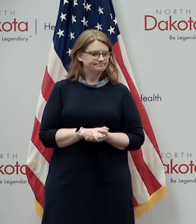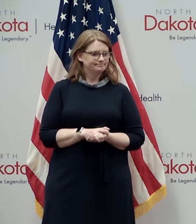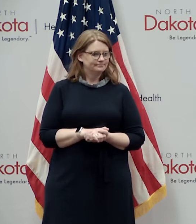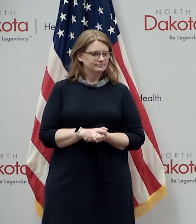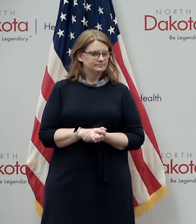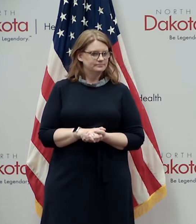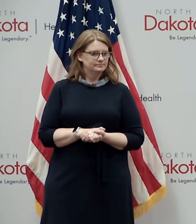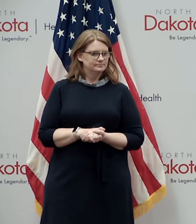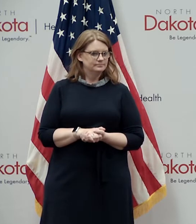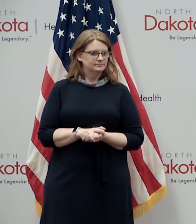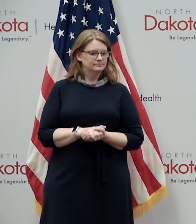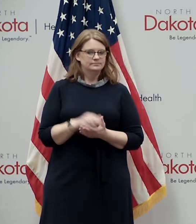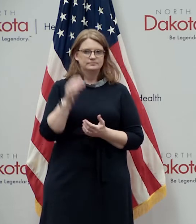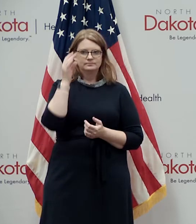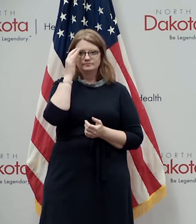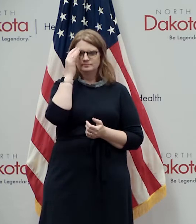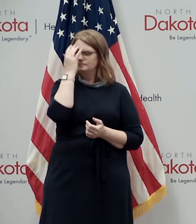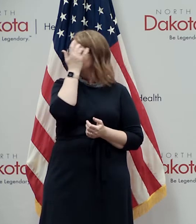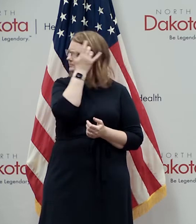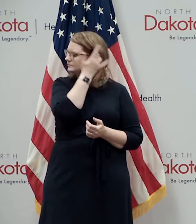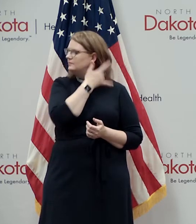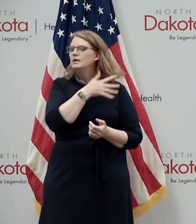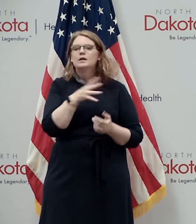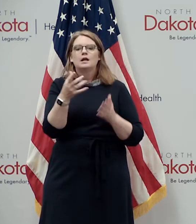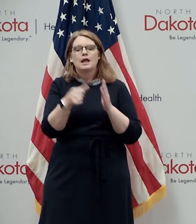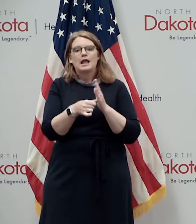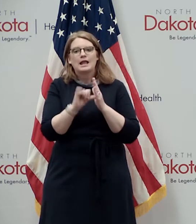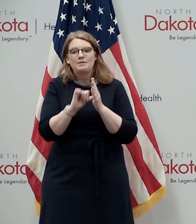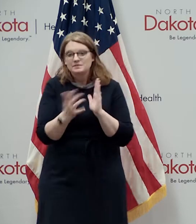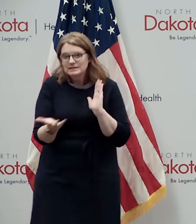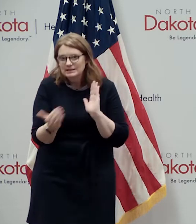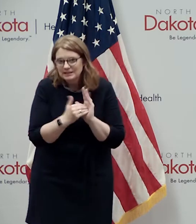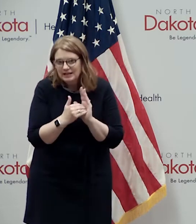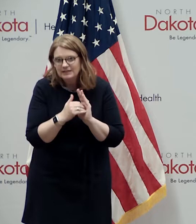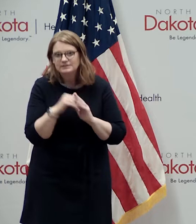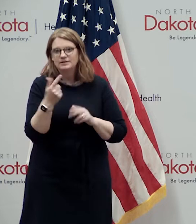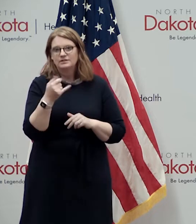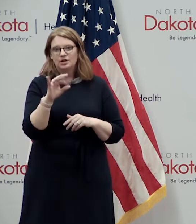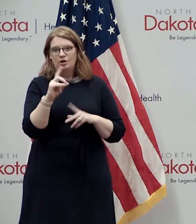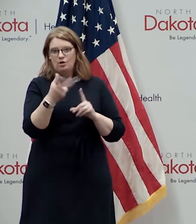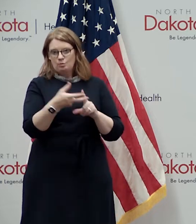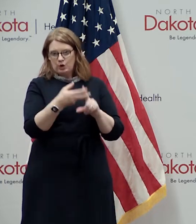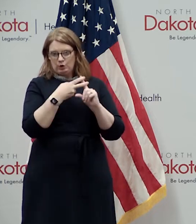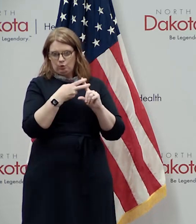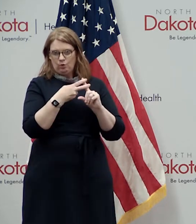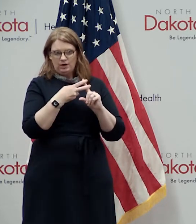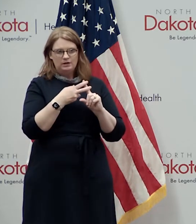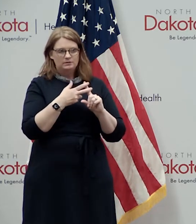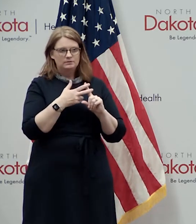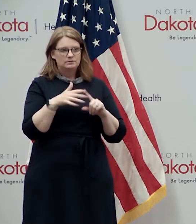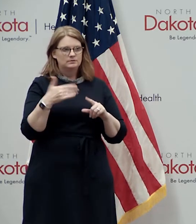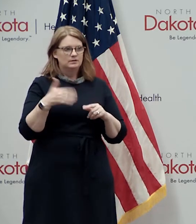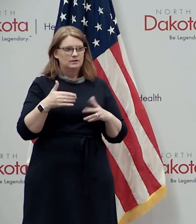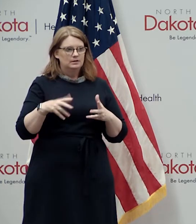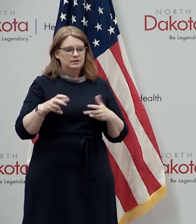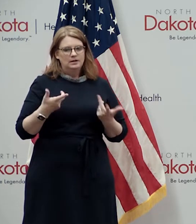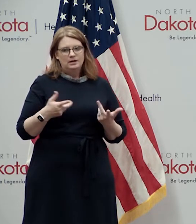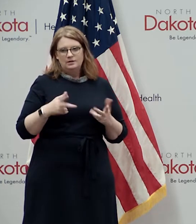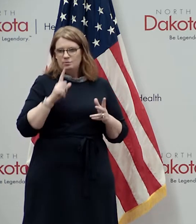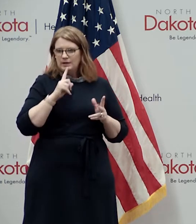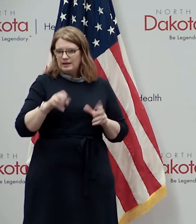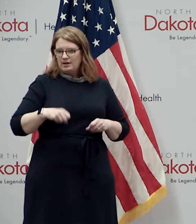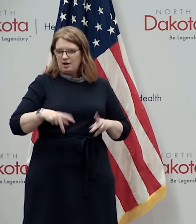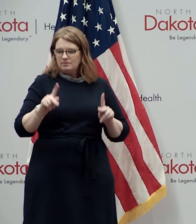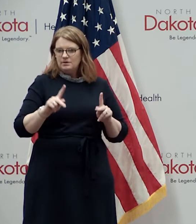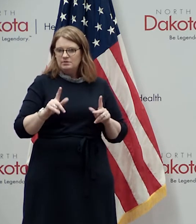and i want to reiterate that last point again on the guard recruiting because again having an opportunity it's an honor to uh